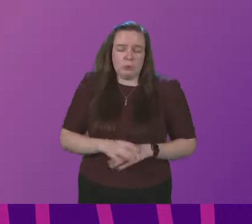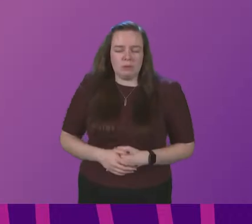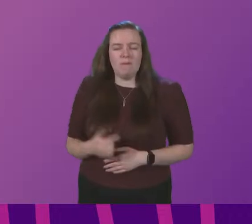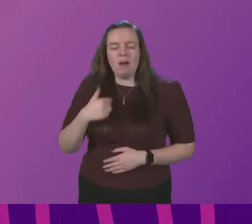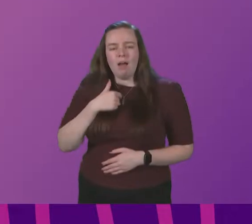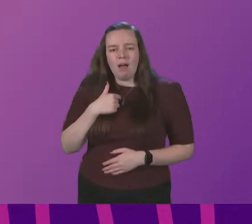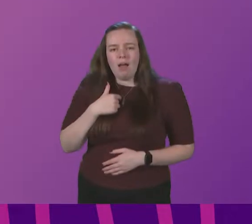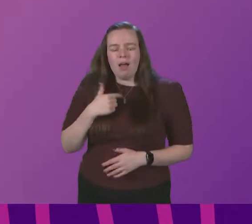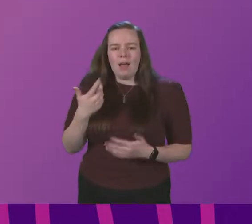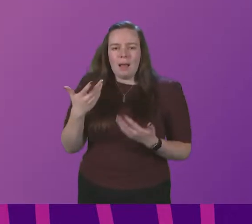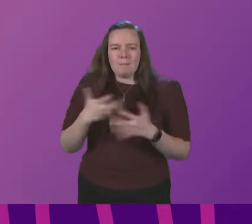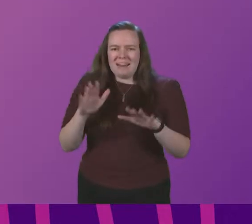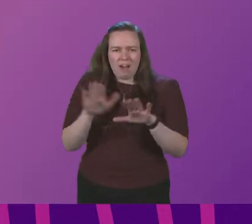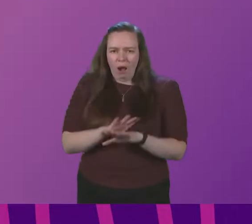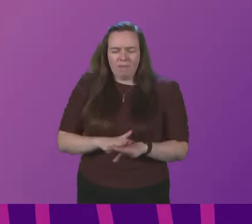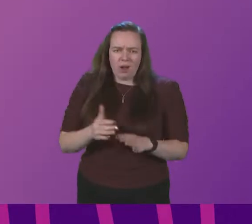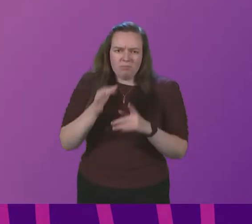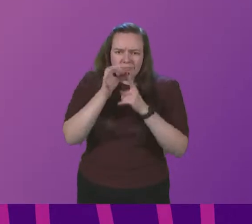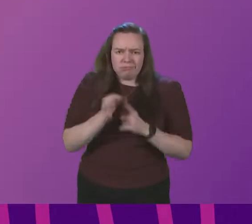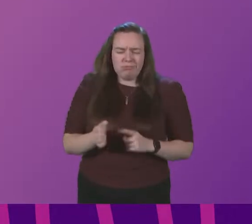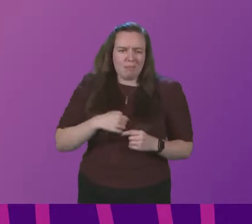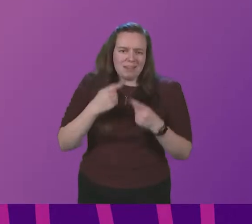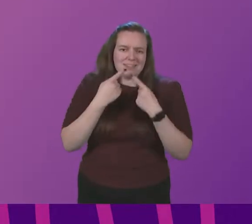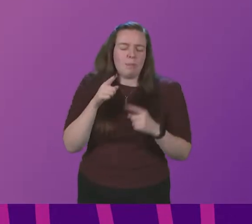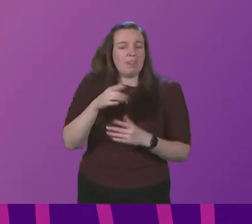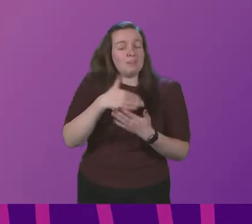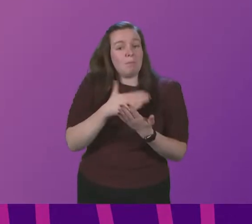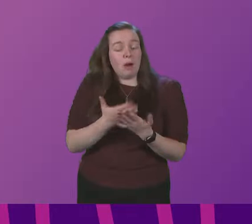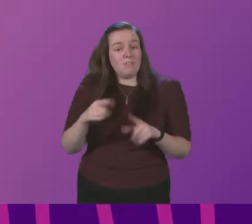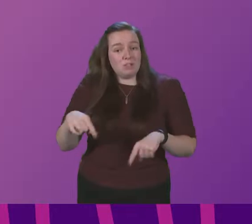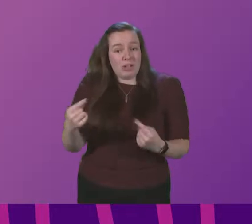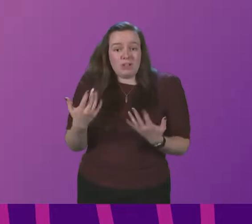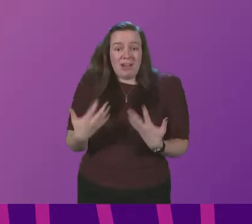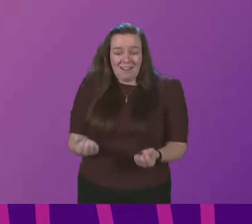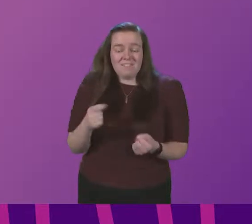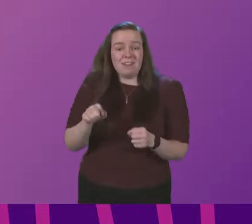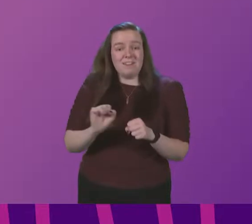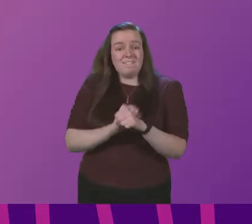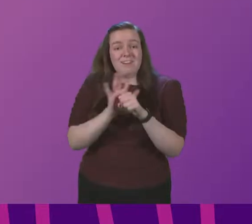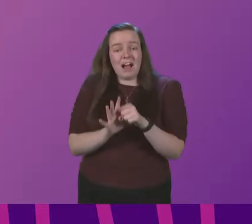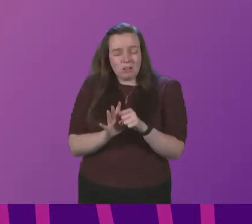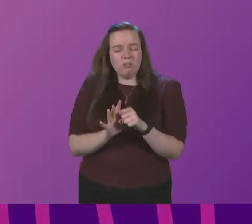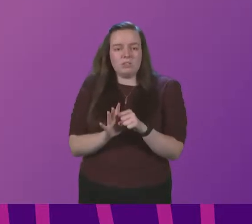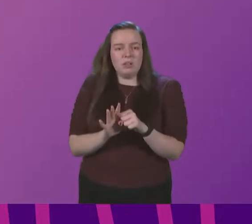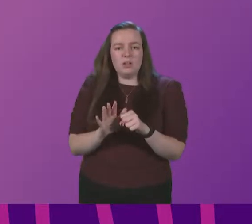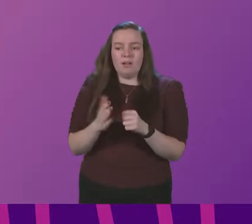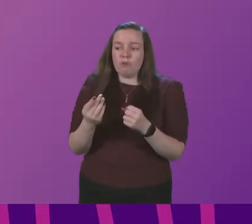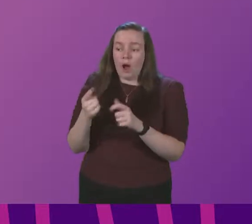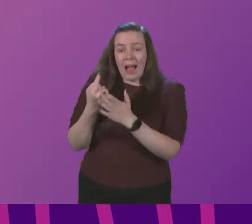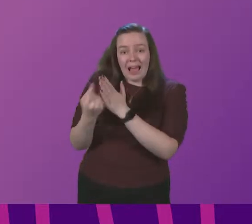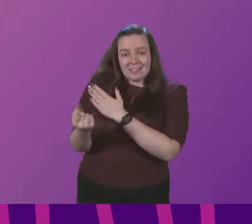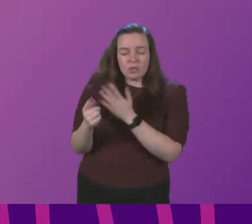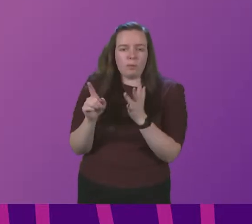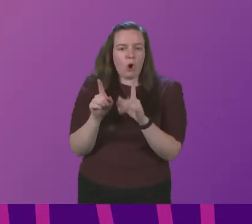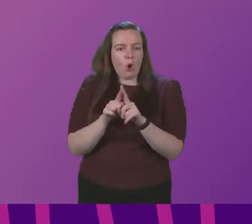I cover this at some length in my statement. This is part of the challenge we are facing. This virus, not just through isolation, but if it